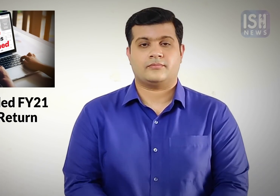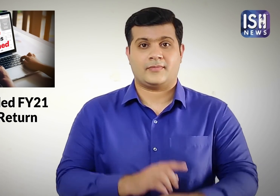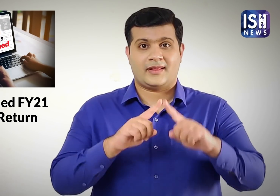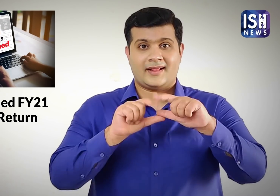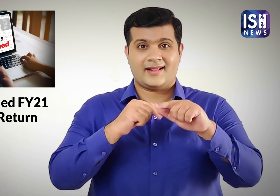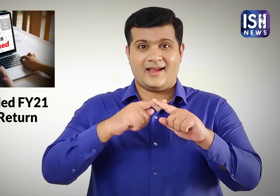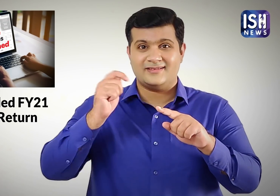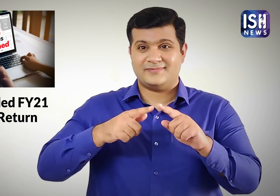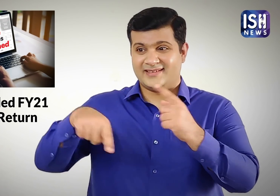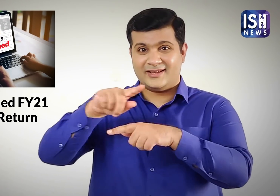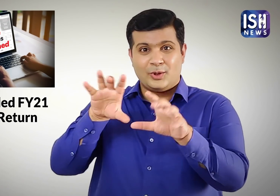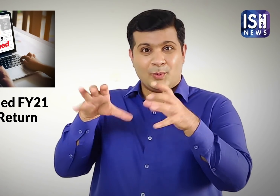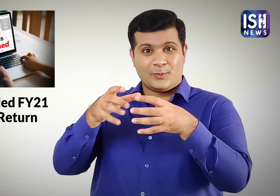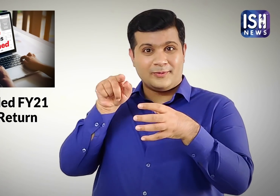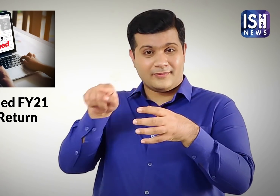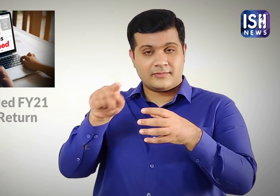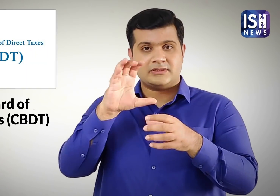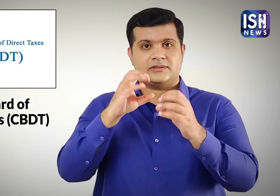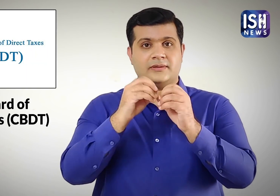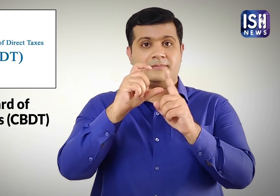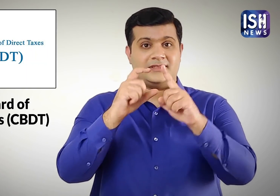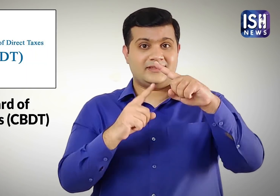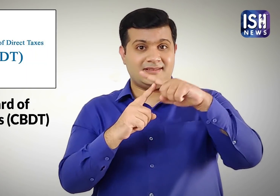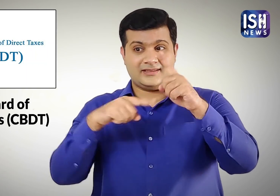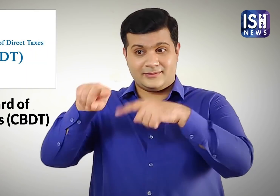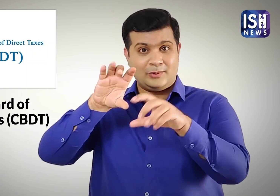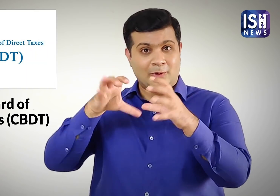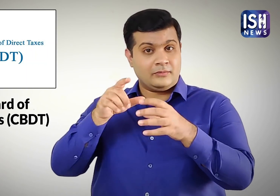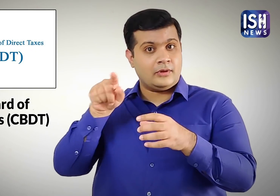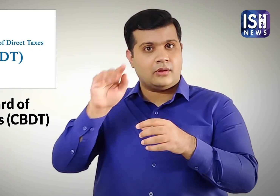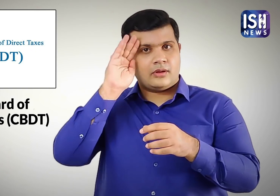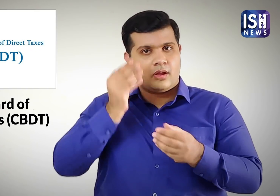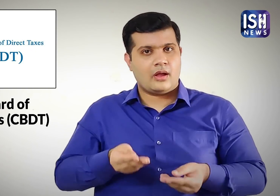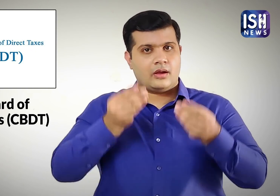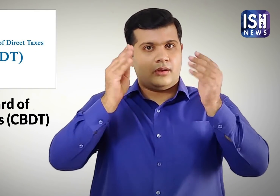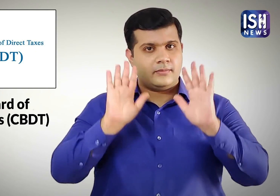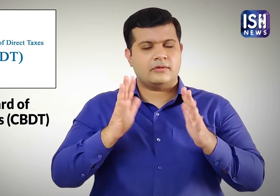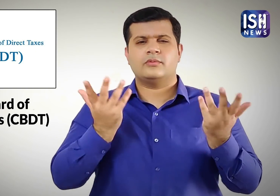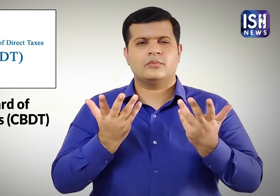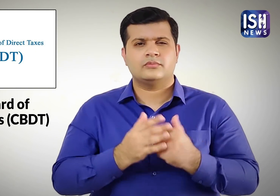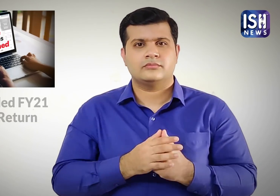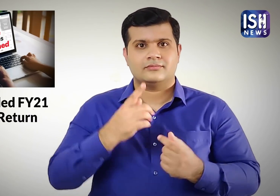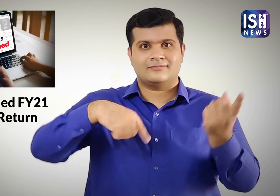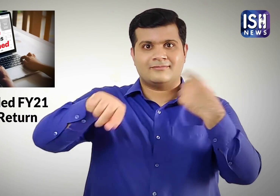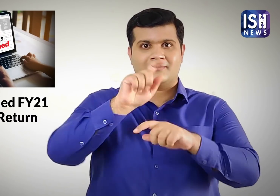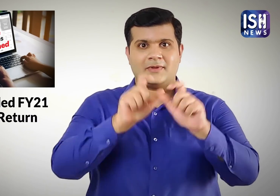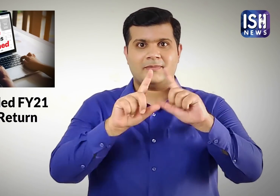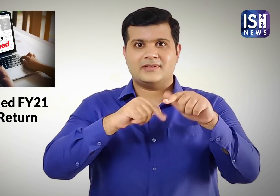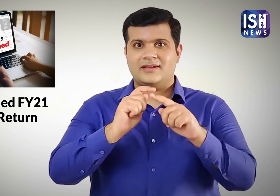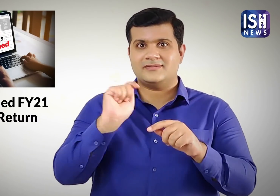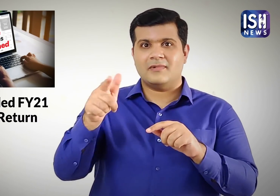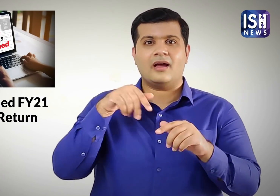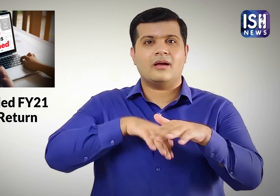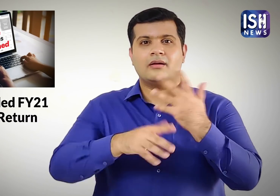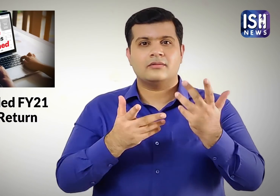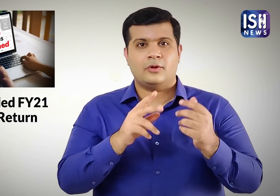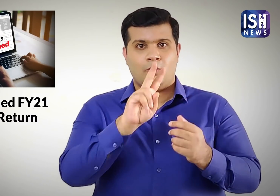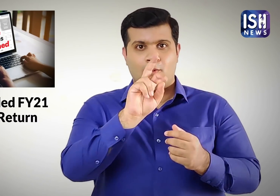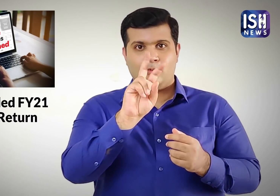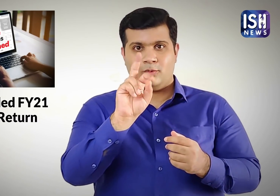As per the Central Board of Direct Tax's latest updates, Income Tax Filing deadlines for financial year